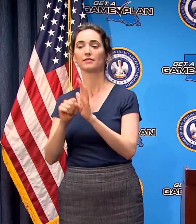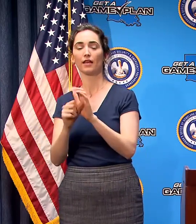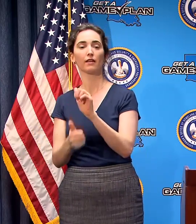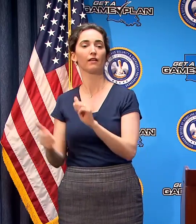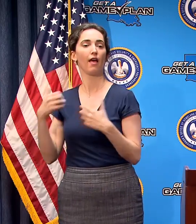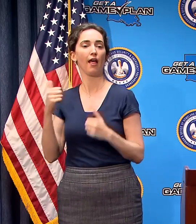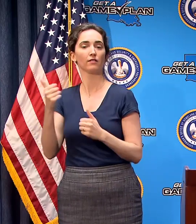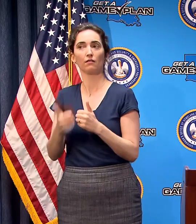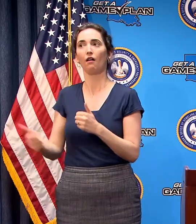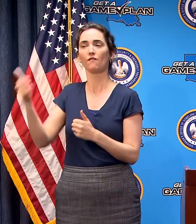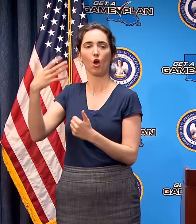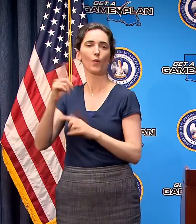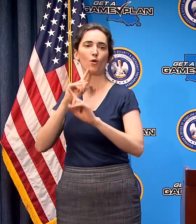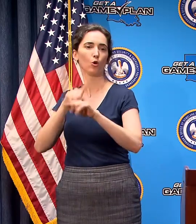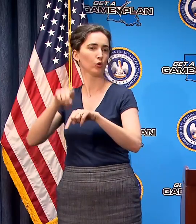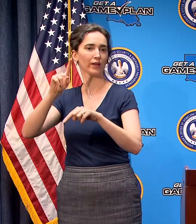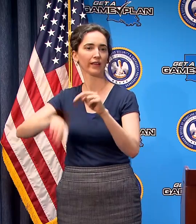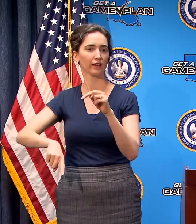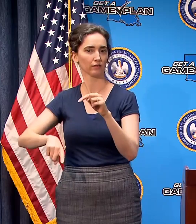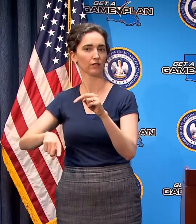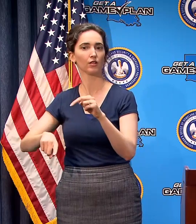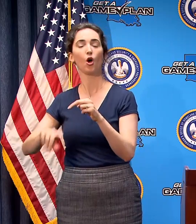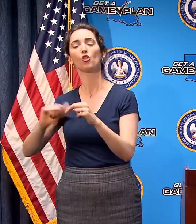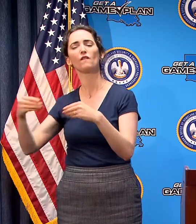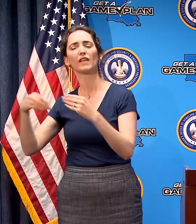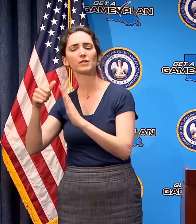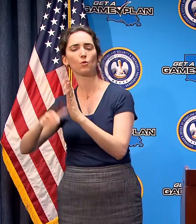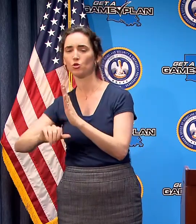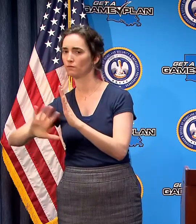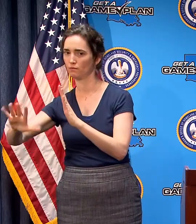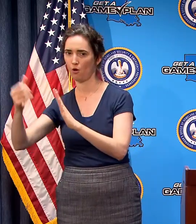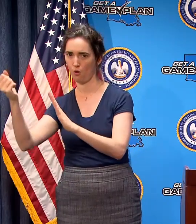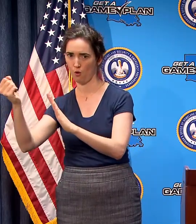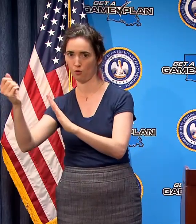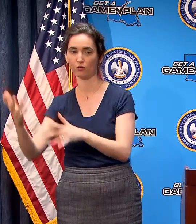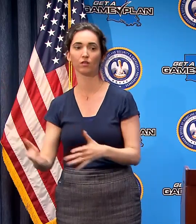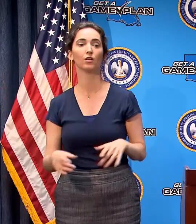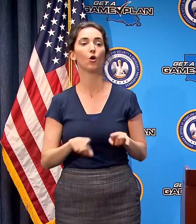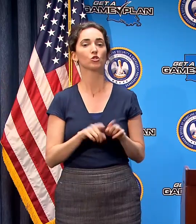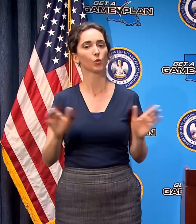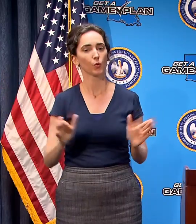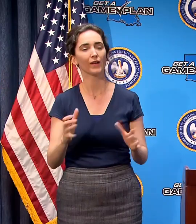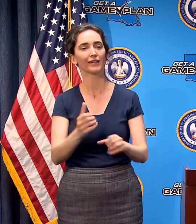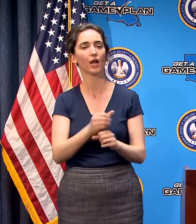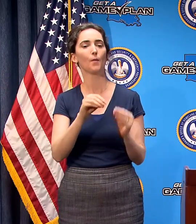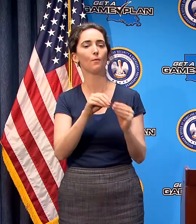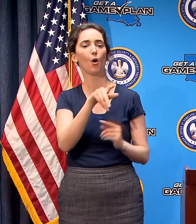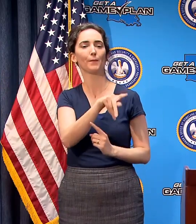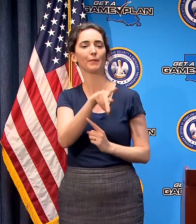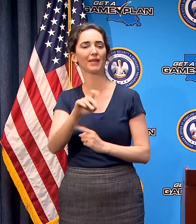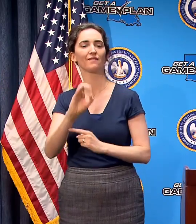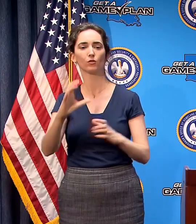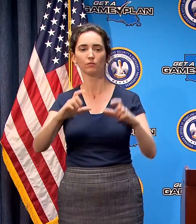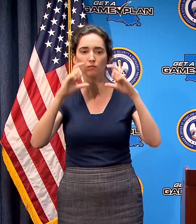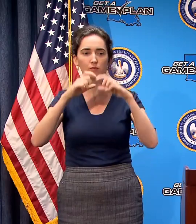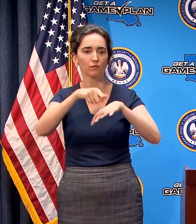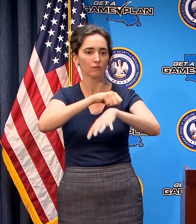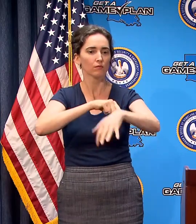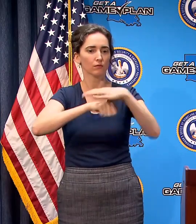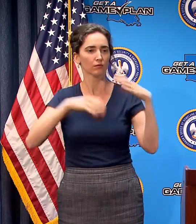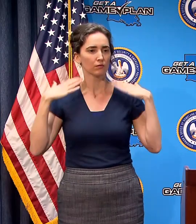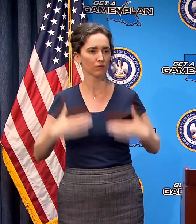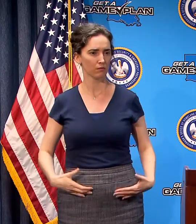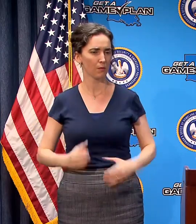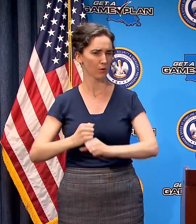officer we are pushing to get more personal protective equipment called PPE for our critical health care workers and we